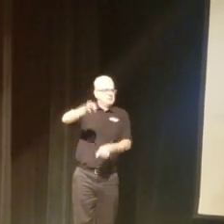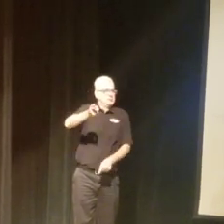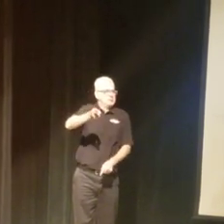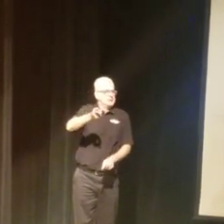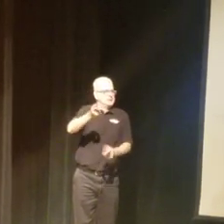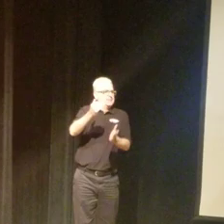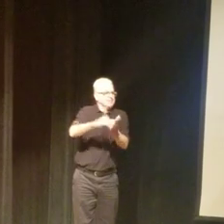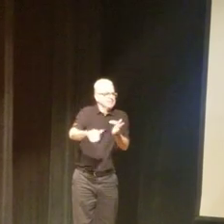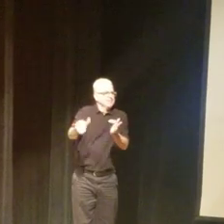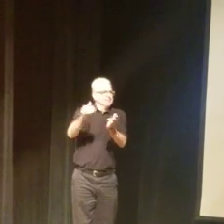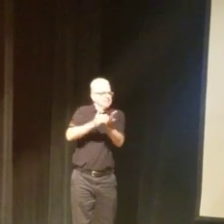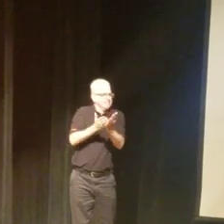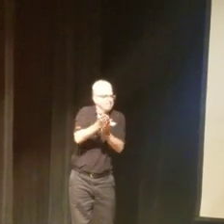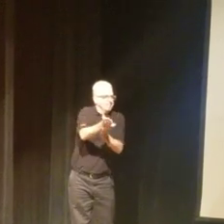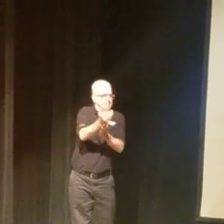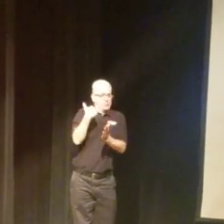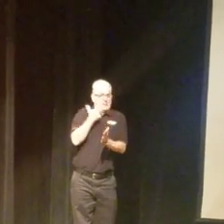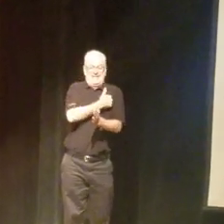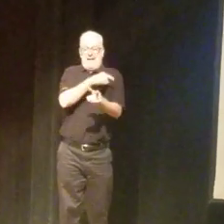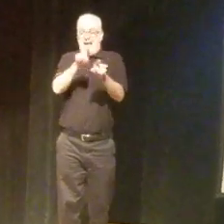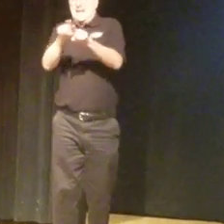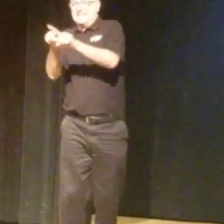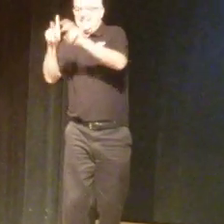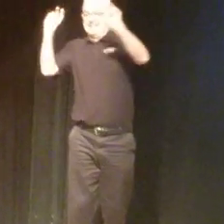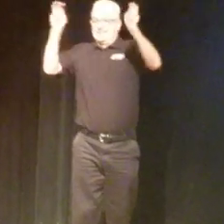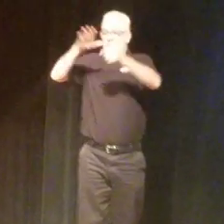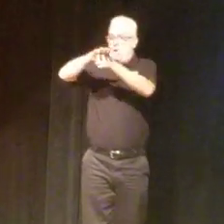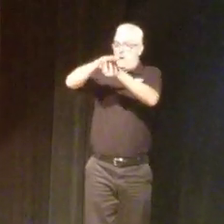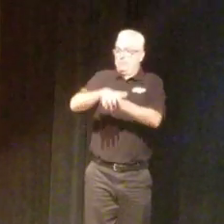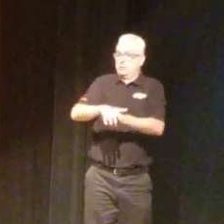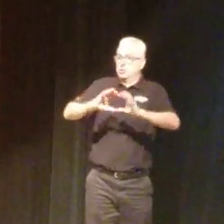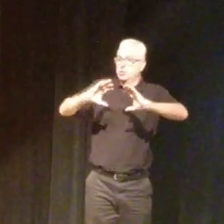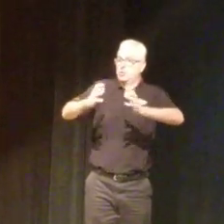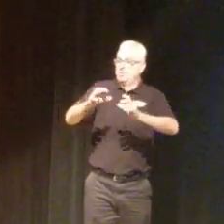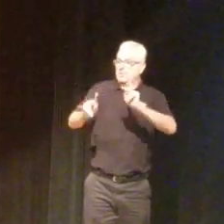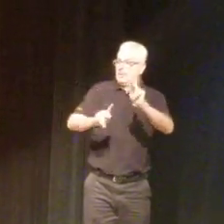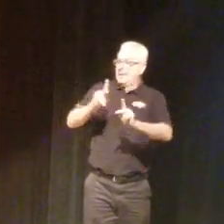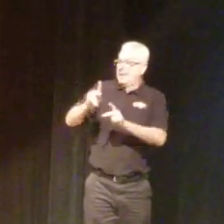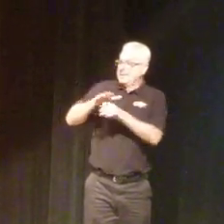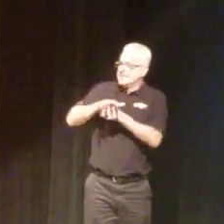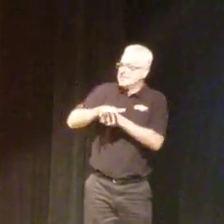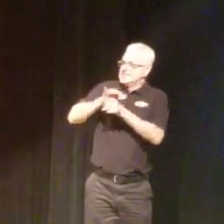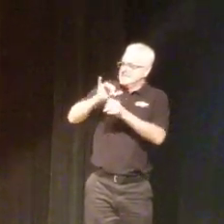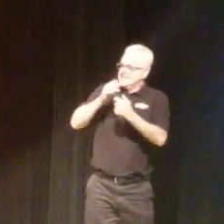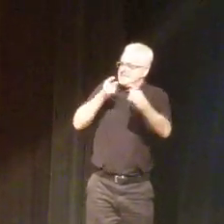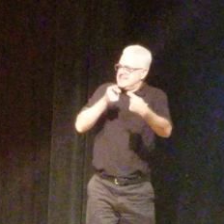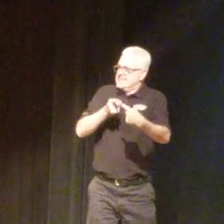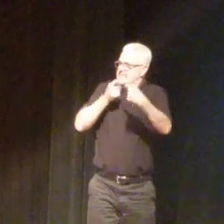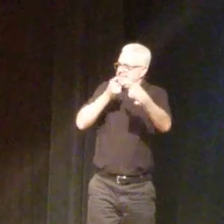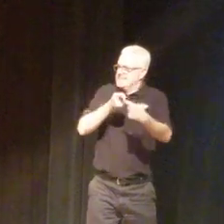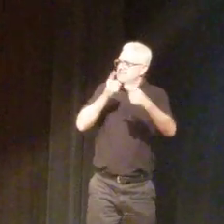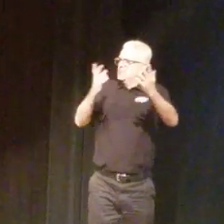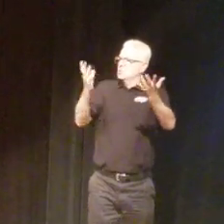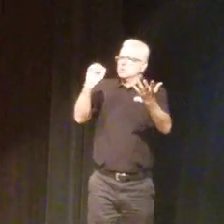in history over and over again we as an oppressed group of people are struggling